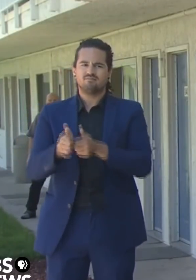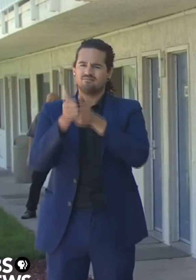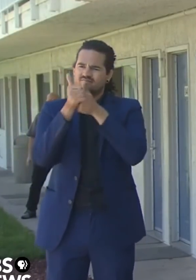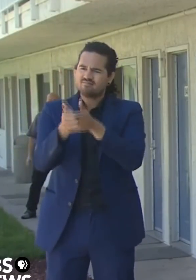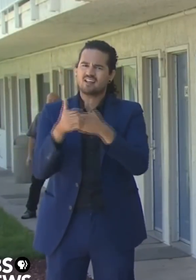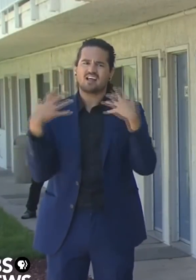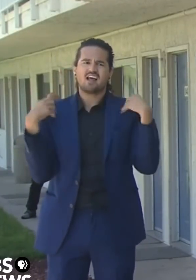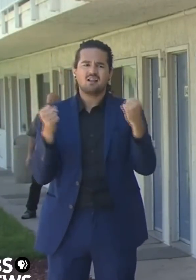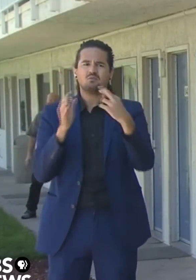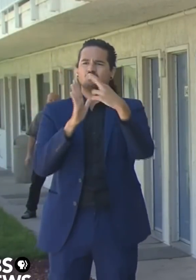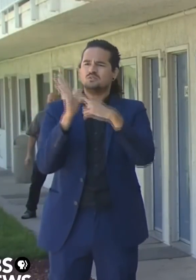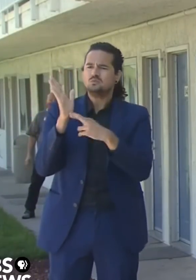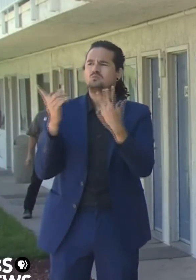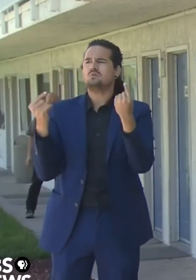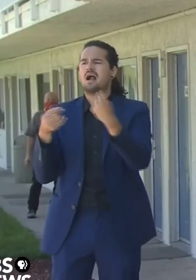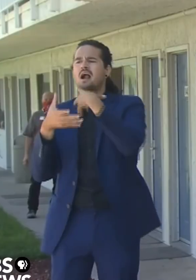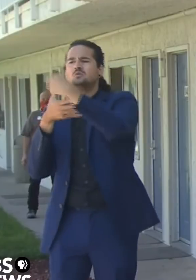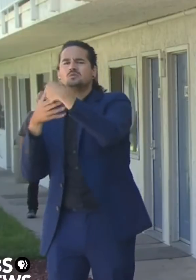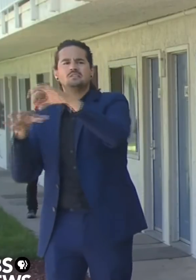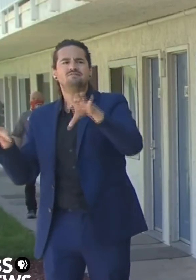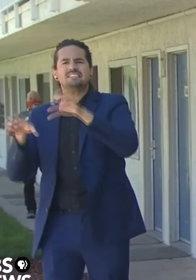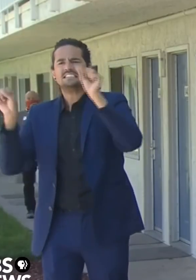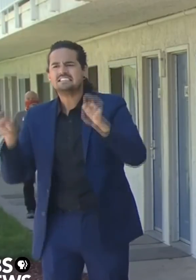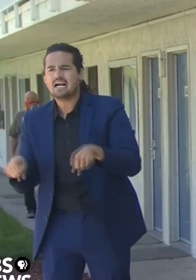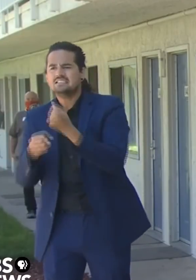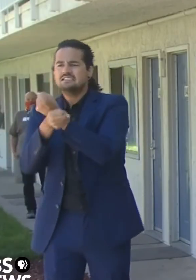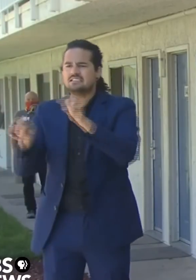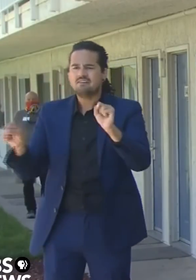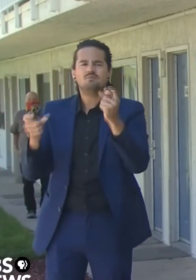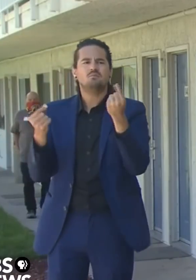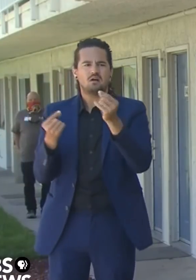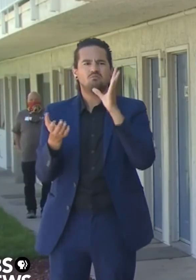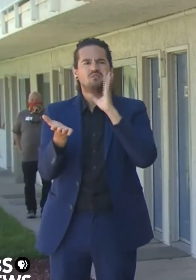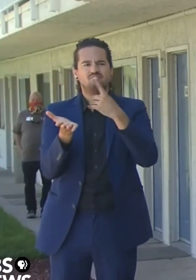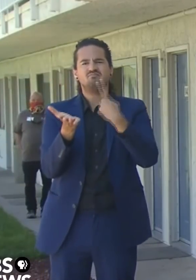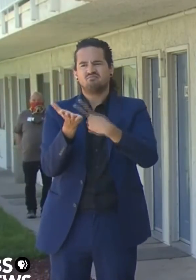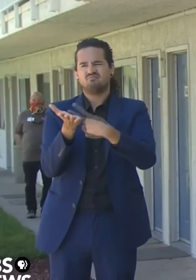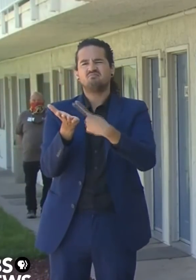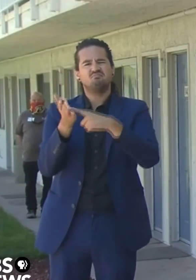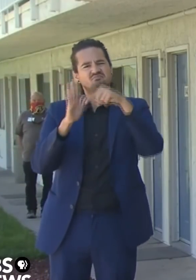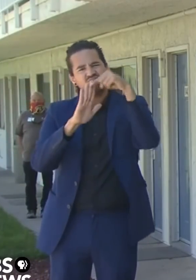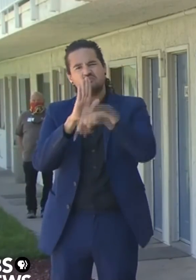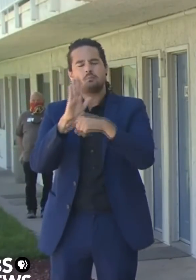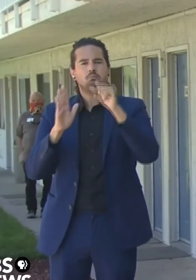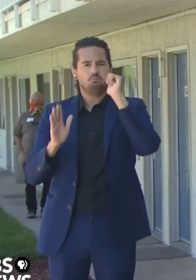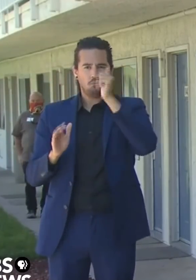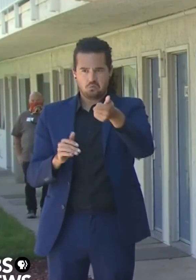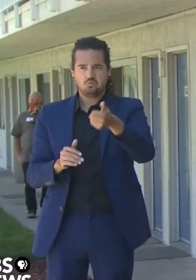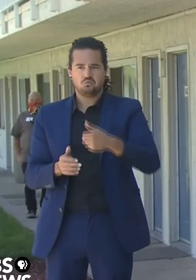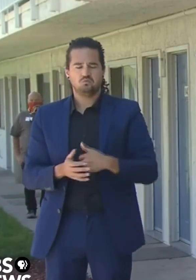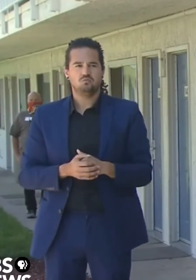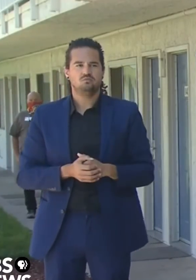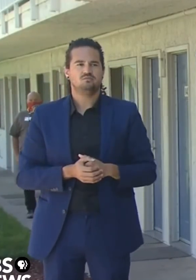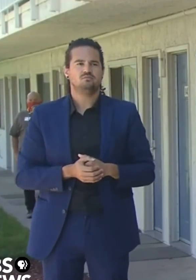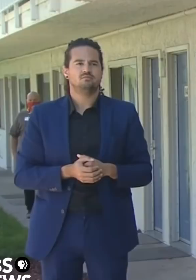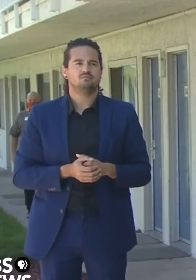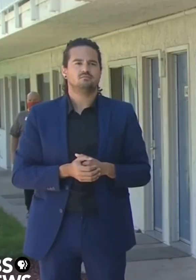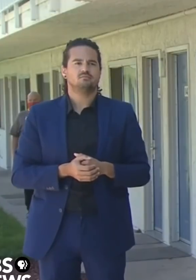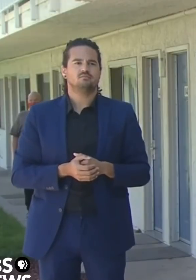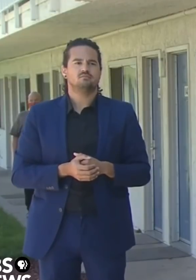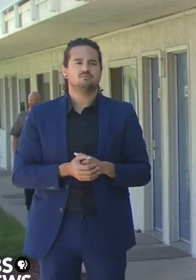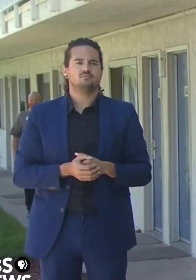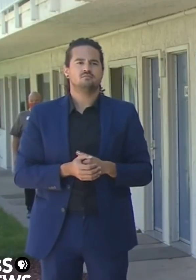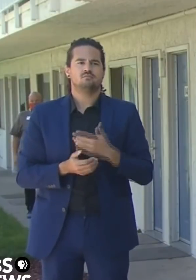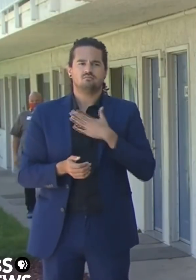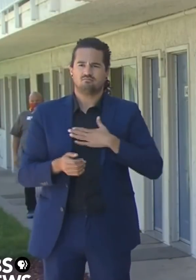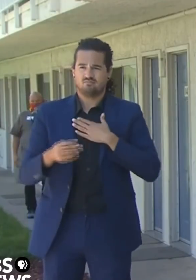activities. As I said, that will come tomorrow. So again, please be vigilant. Please wear face